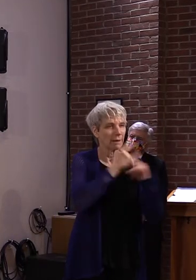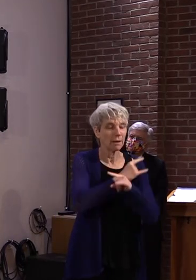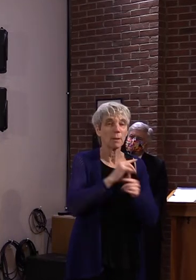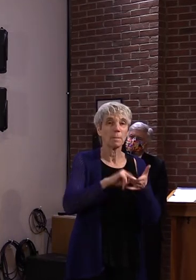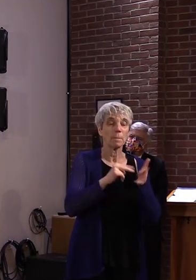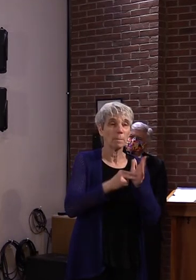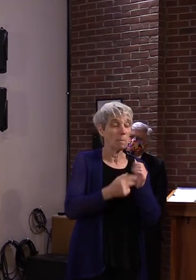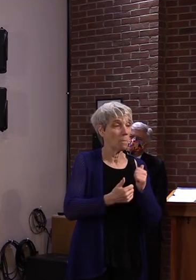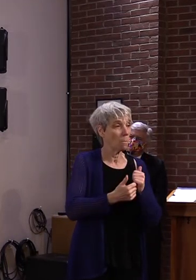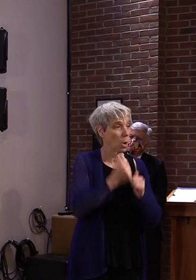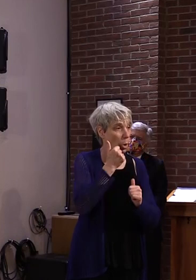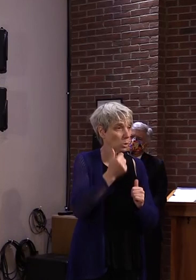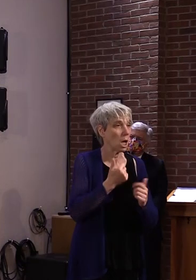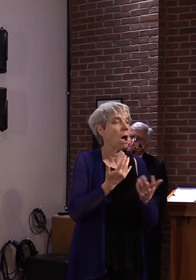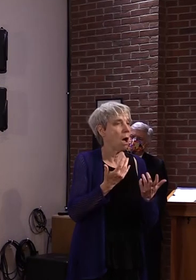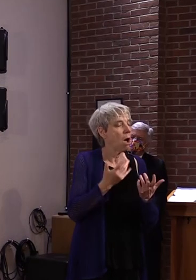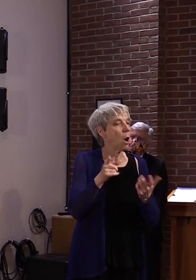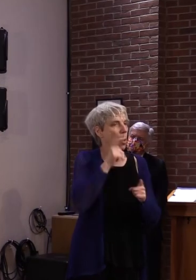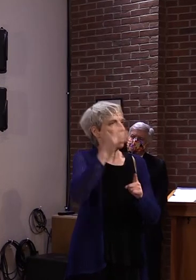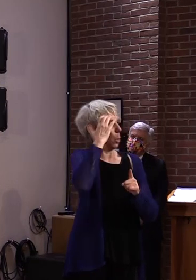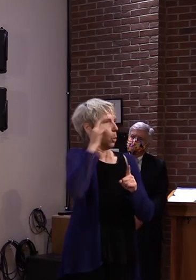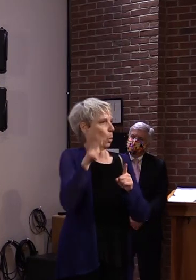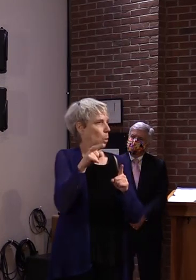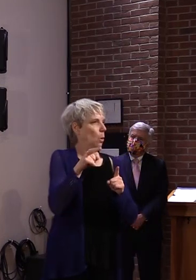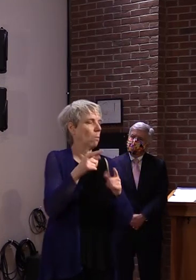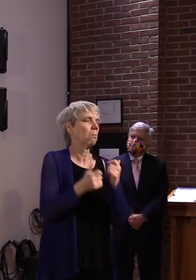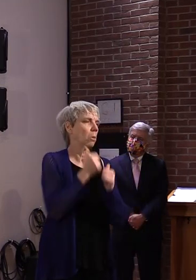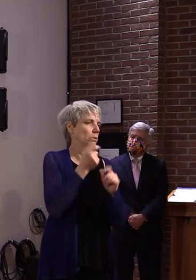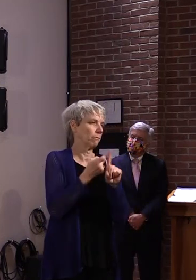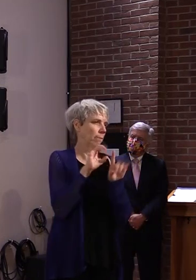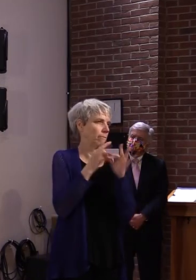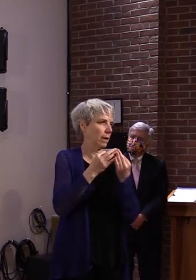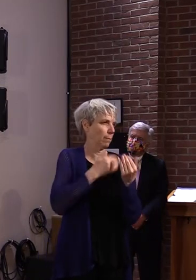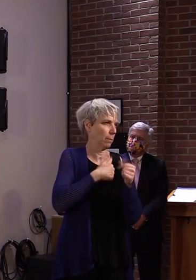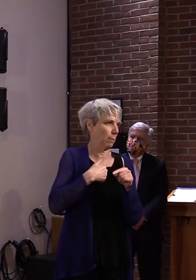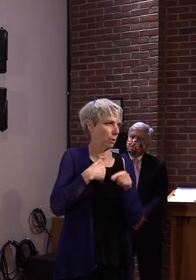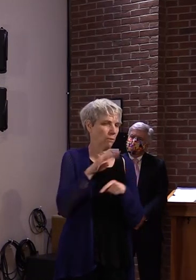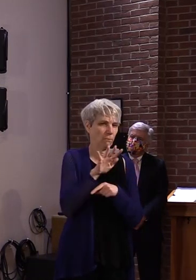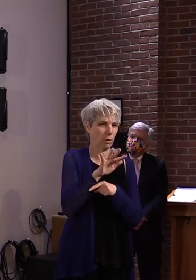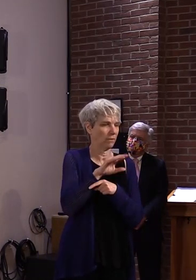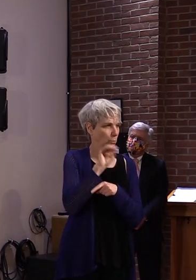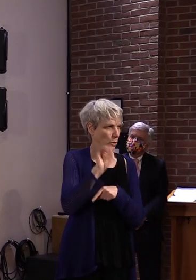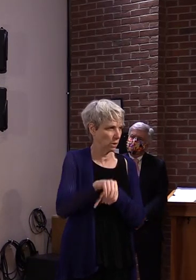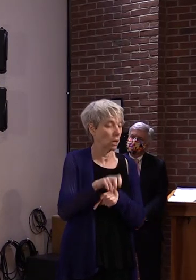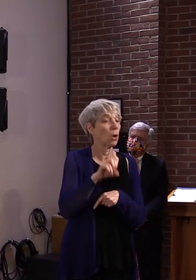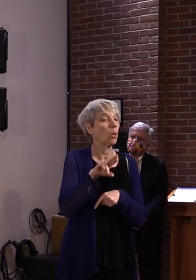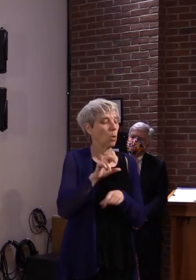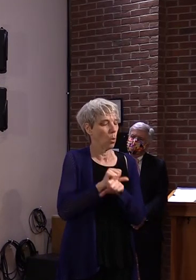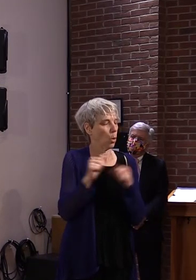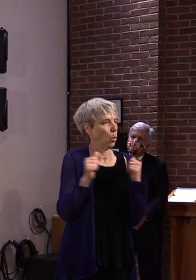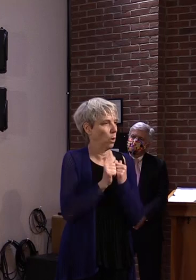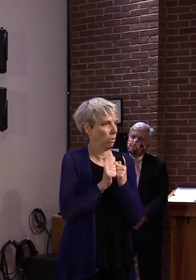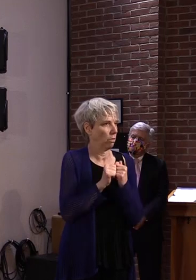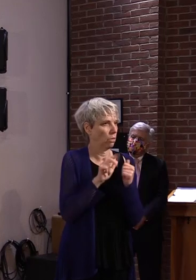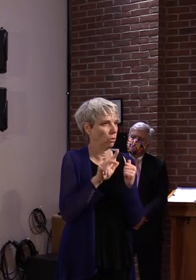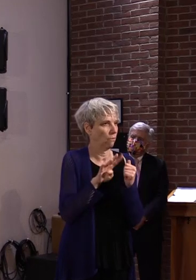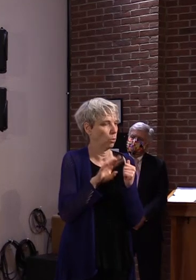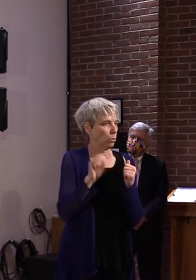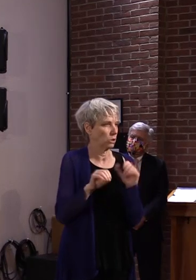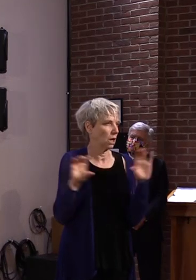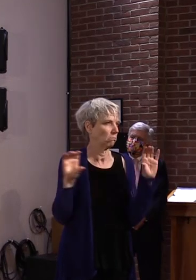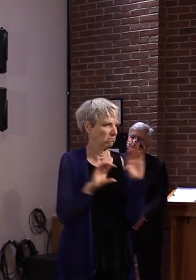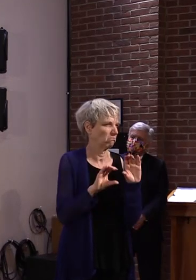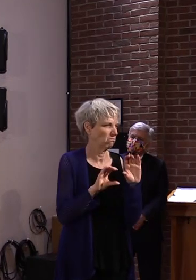might expect, either within families, 45%, or work colleagues, 34%.